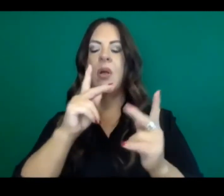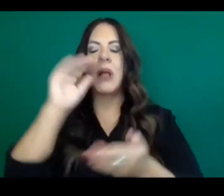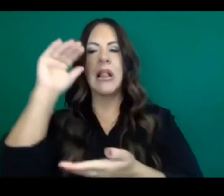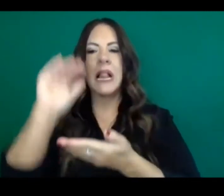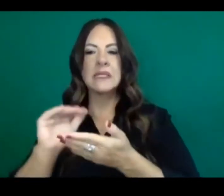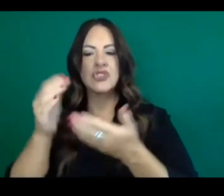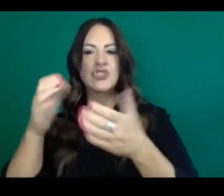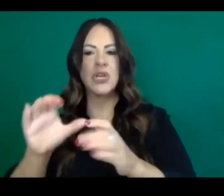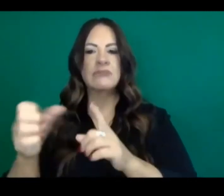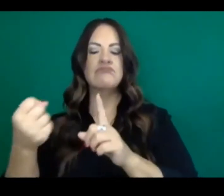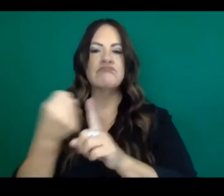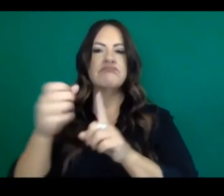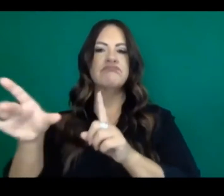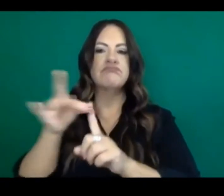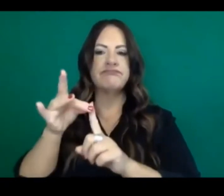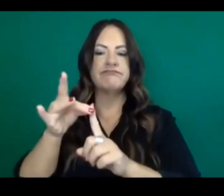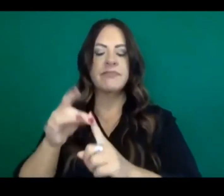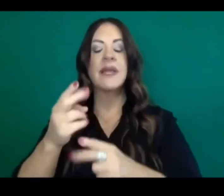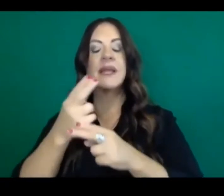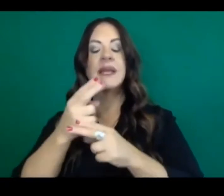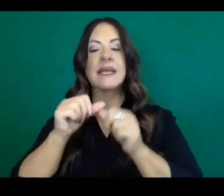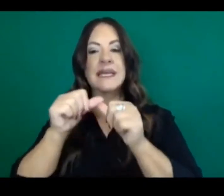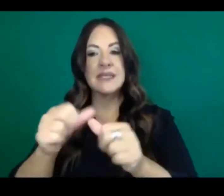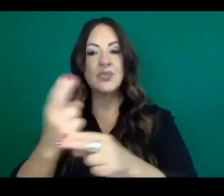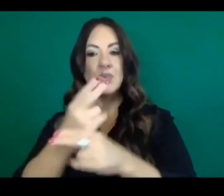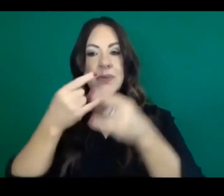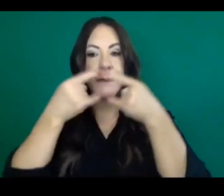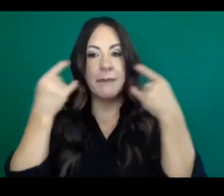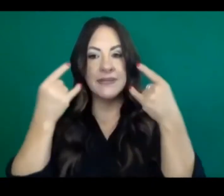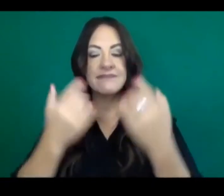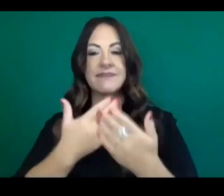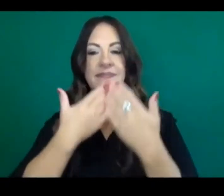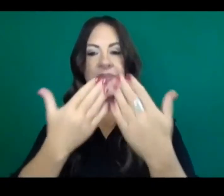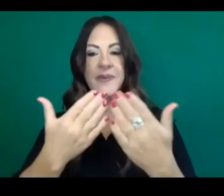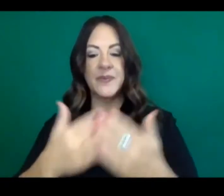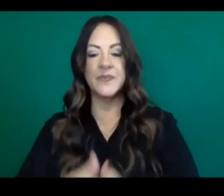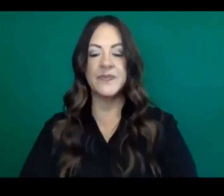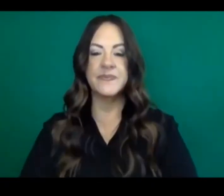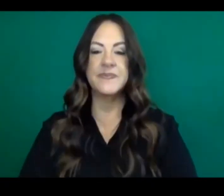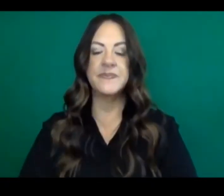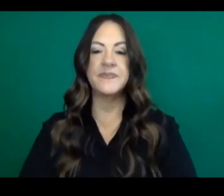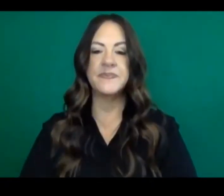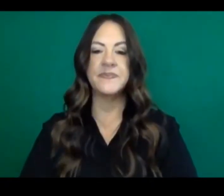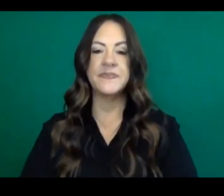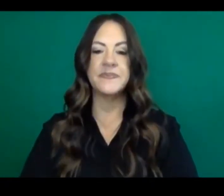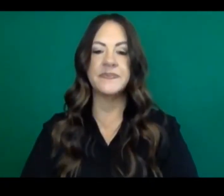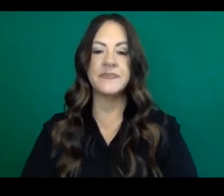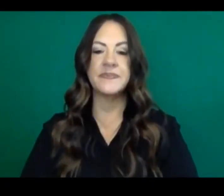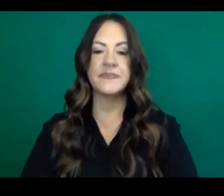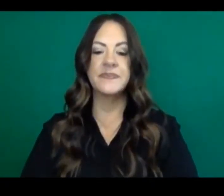our Labor Day message. Thank you very much.